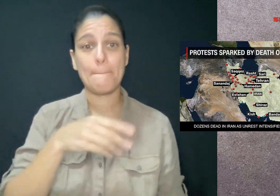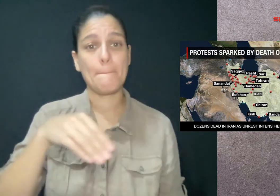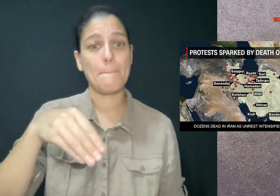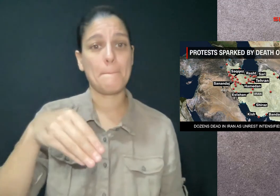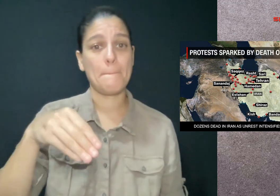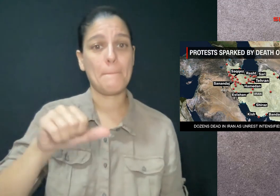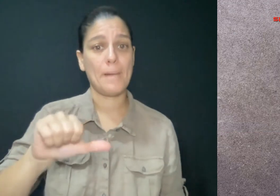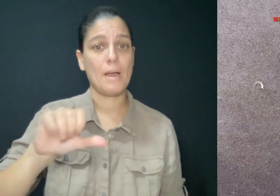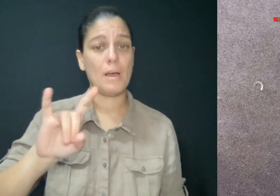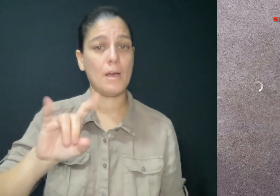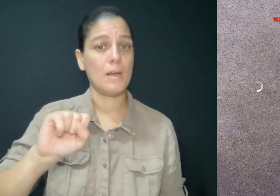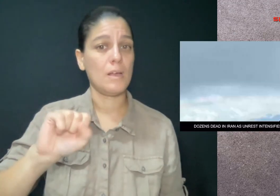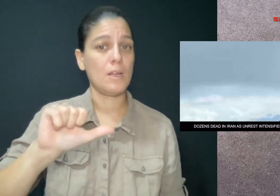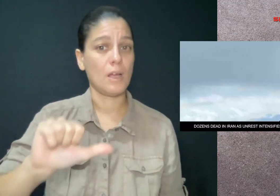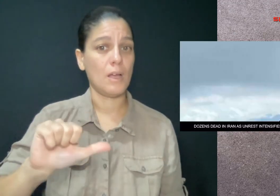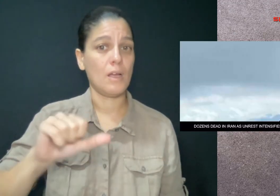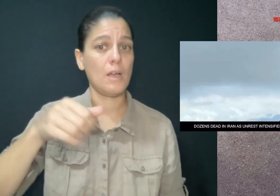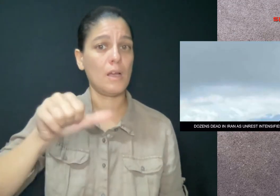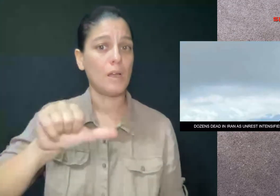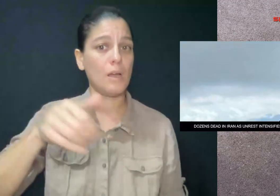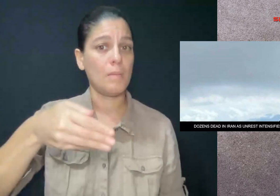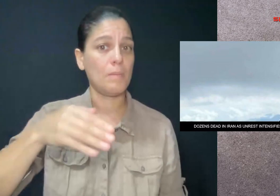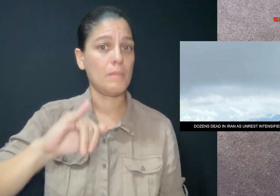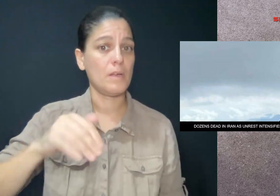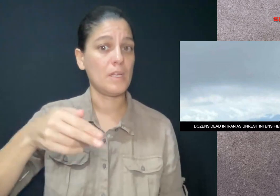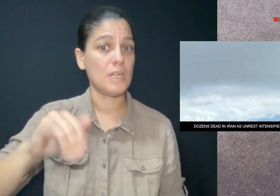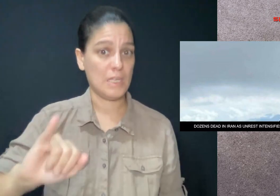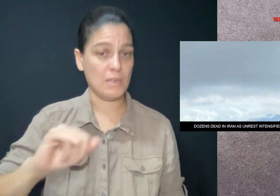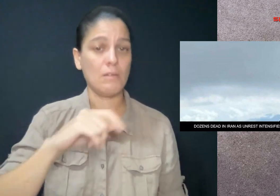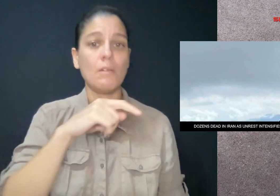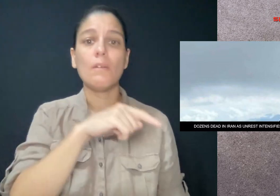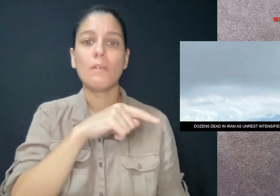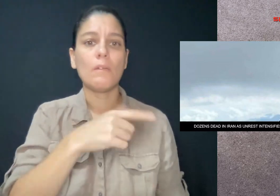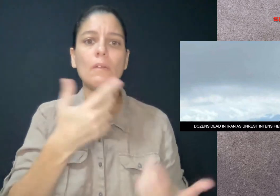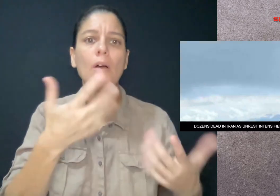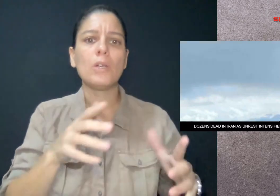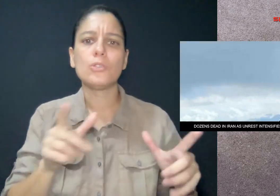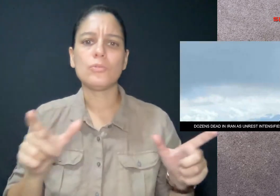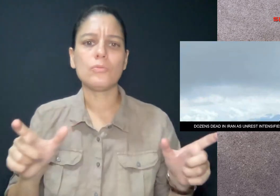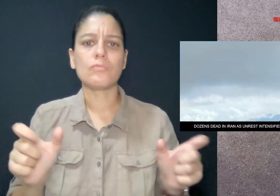Amini died while in custody of Iran's morality police.